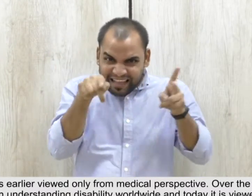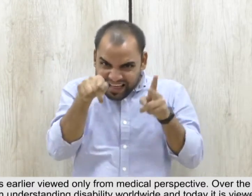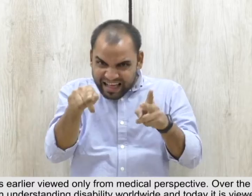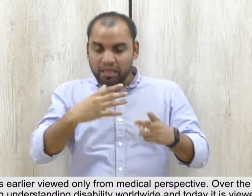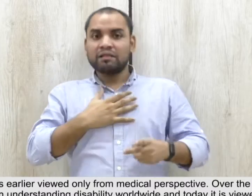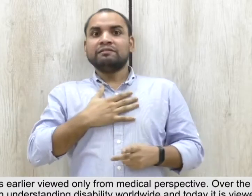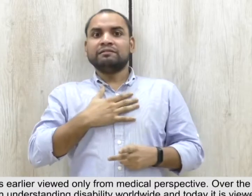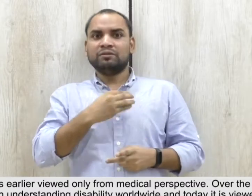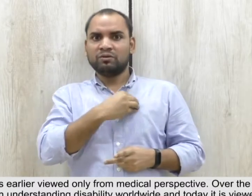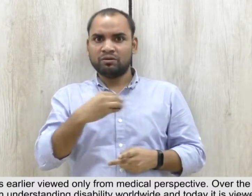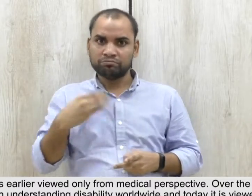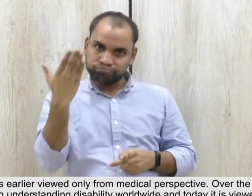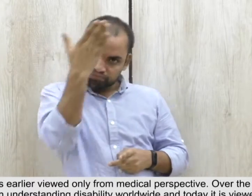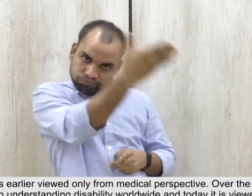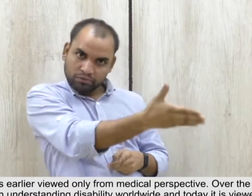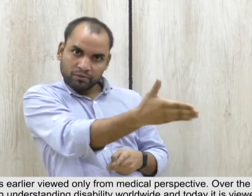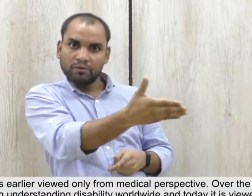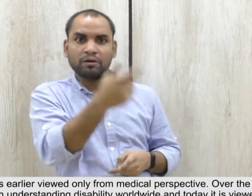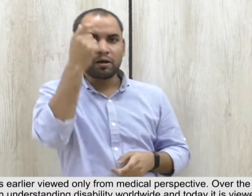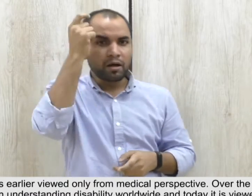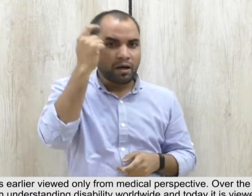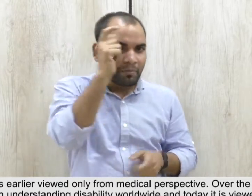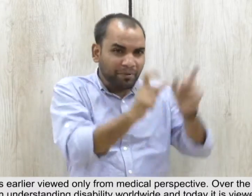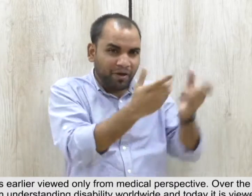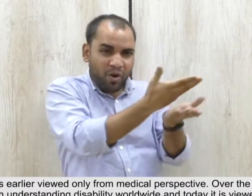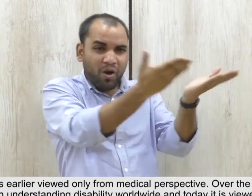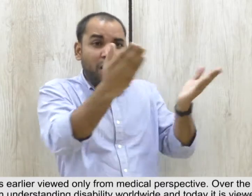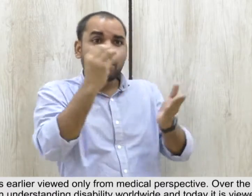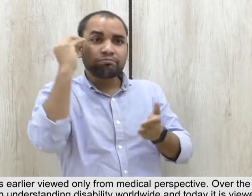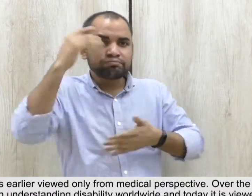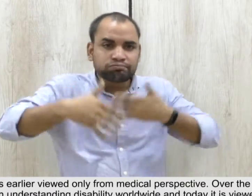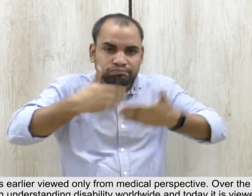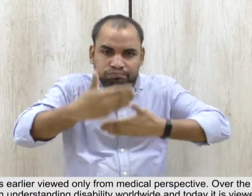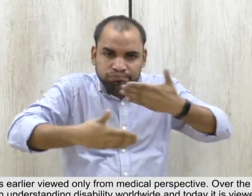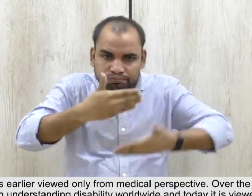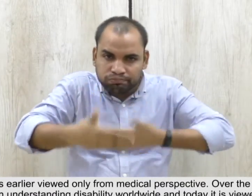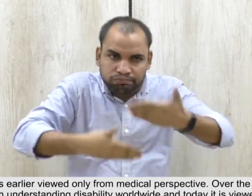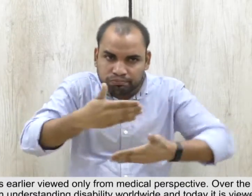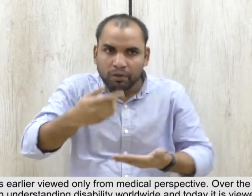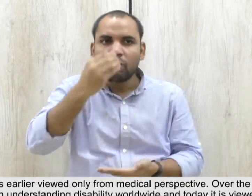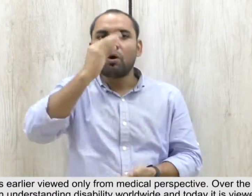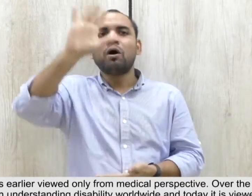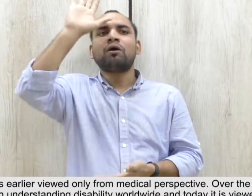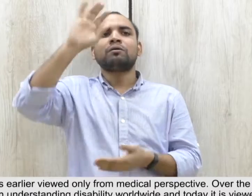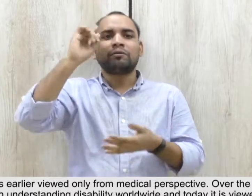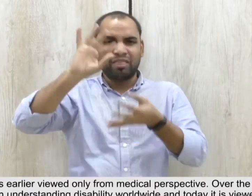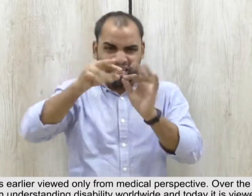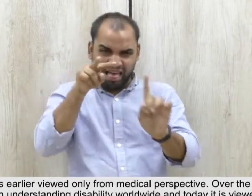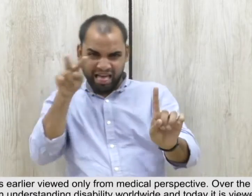Over the years, there has been a paradigm shift in understanding disability worldwide and